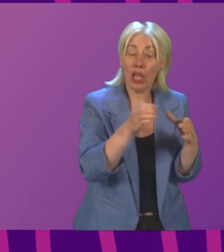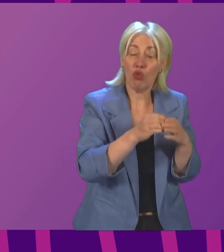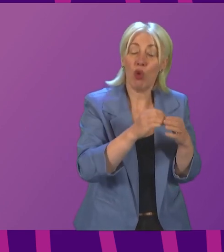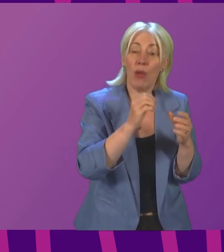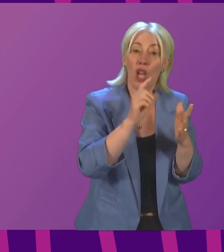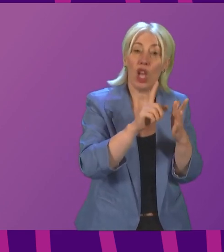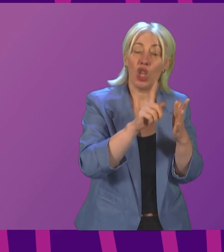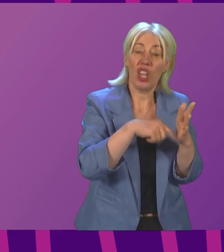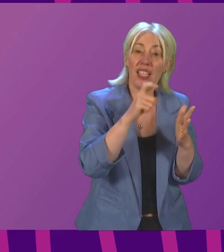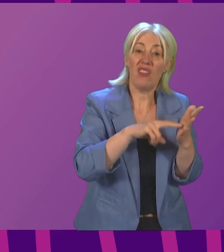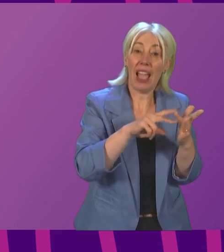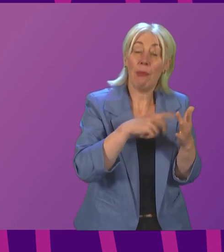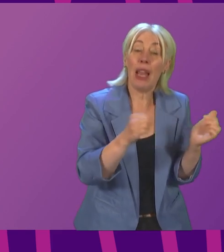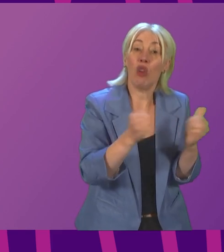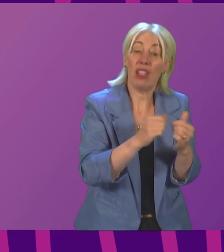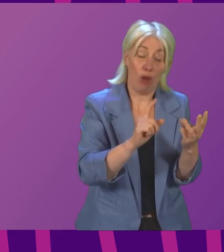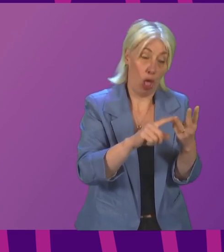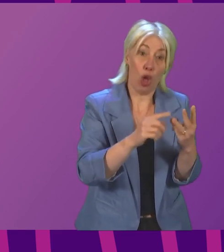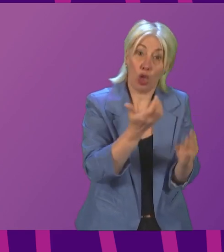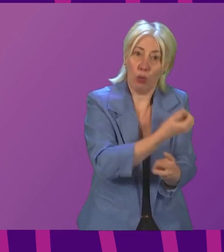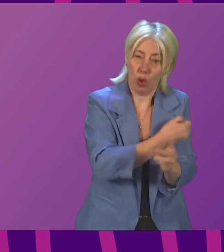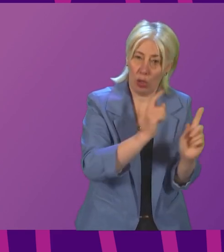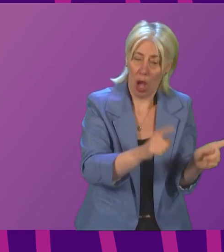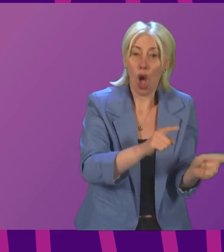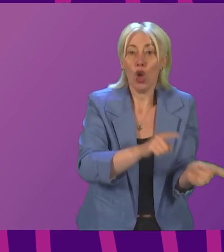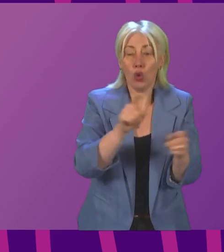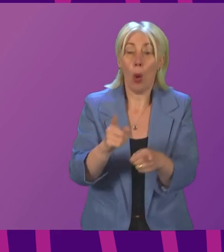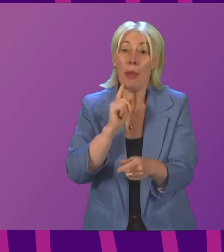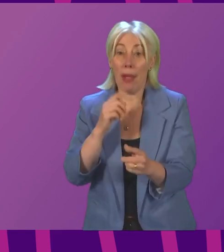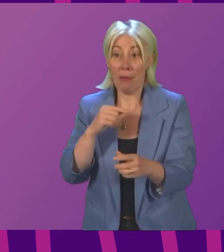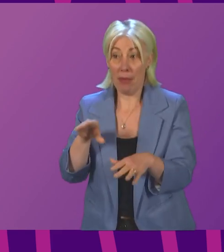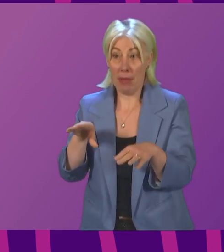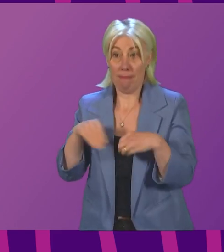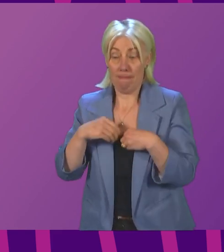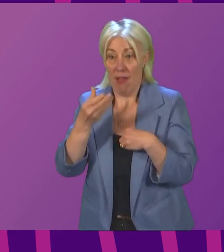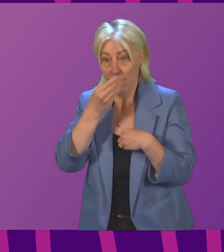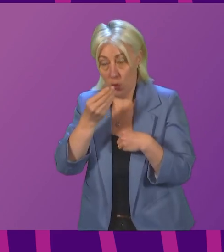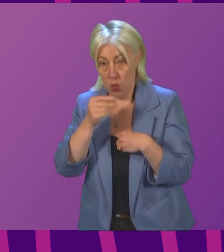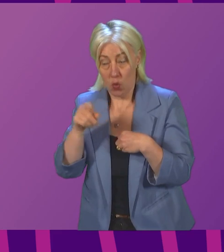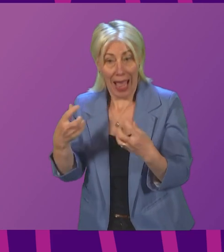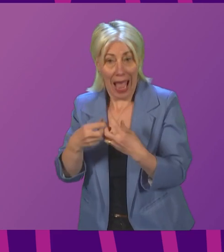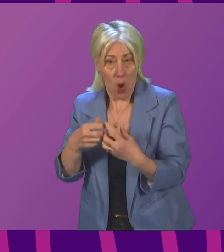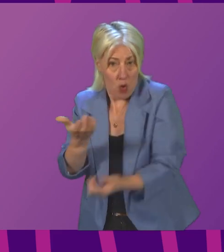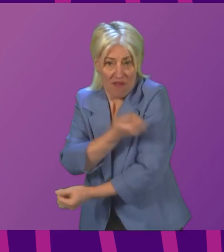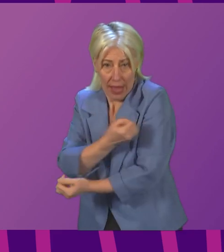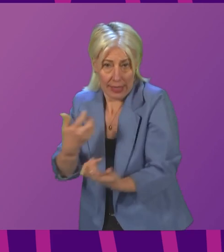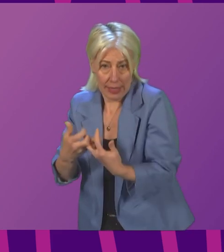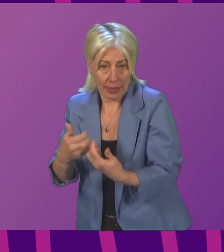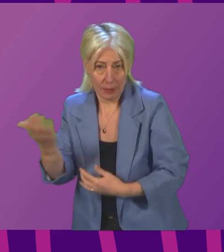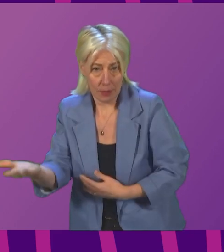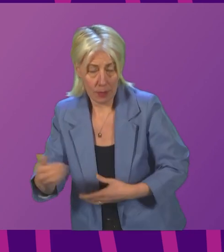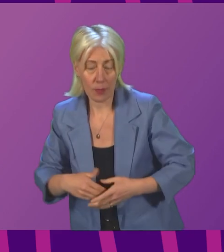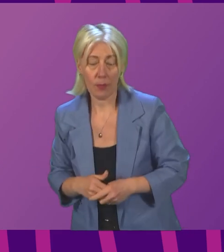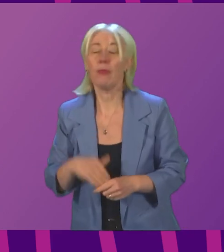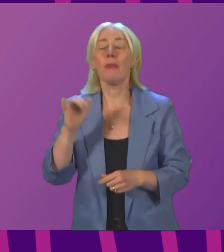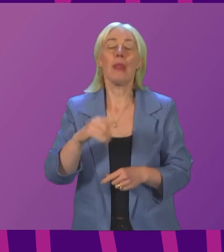a booster. Can the First Minister lay out how those who are susceptible to flu can get their vaccine? It is